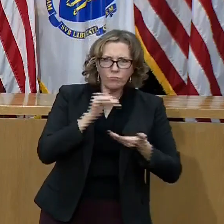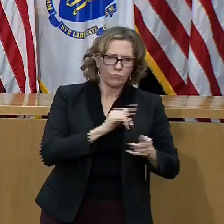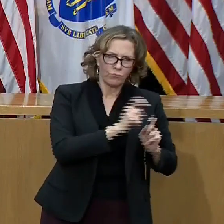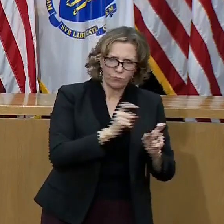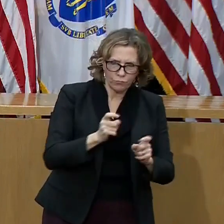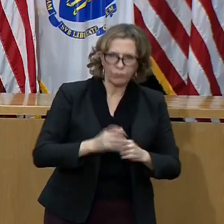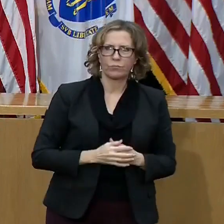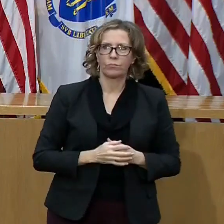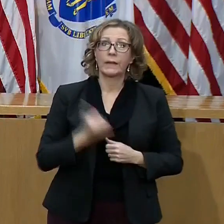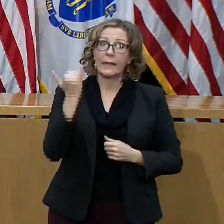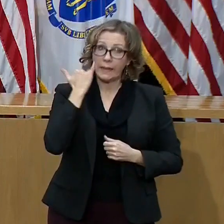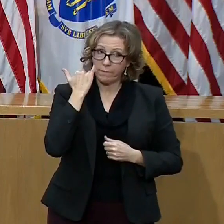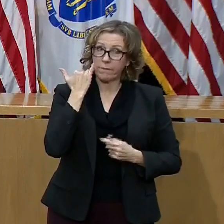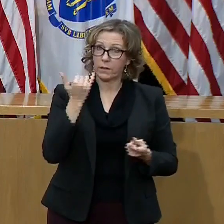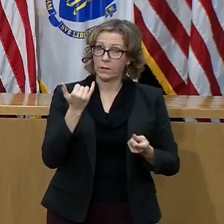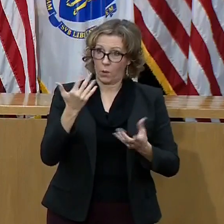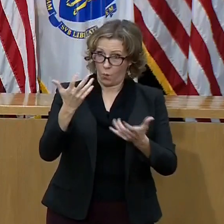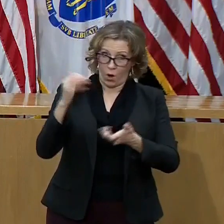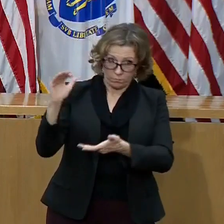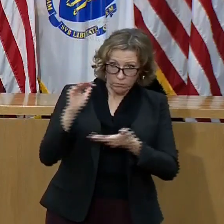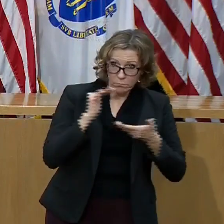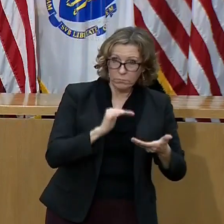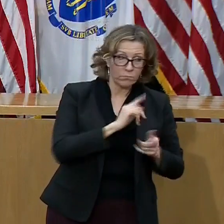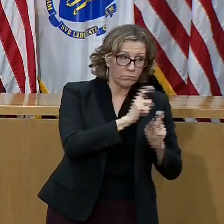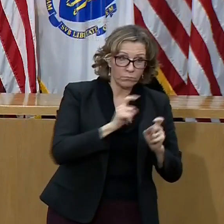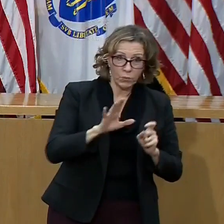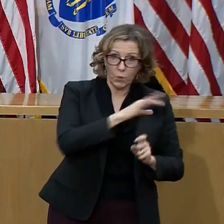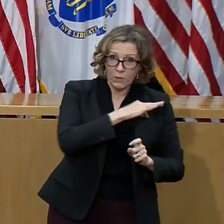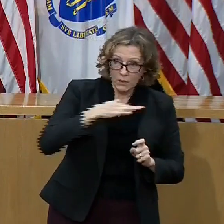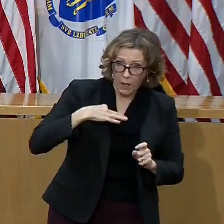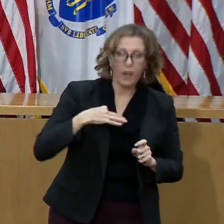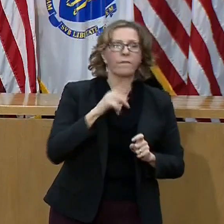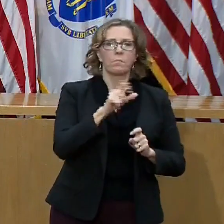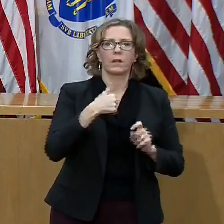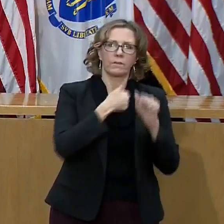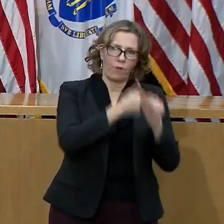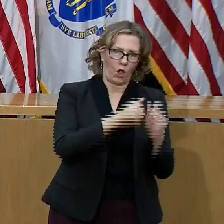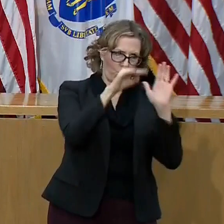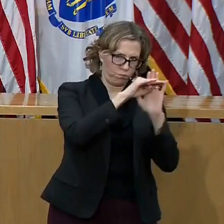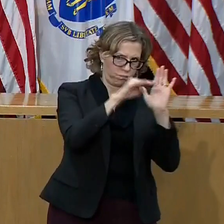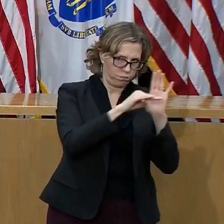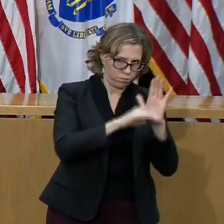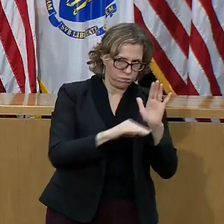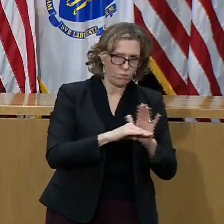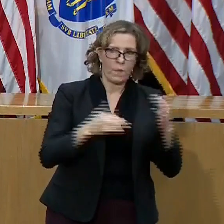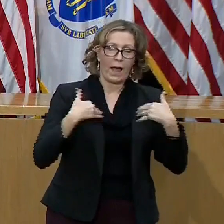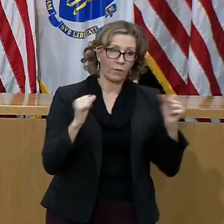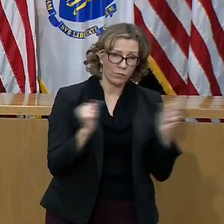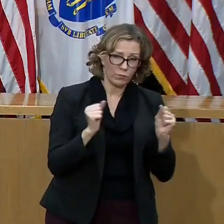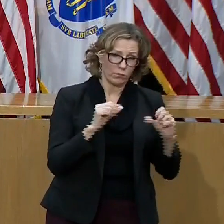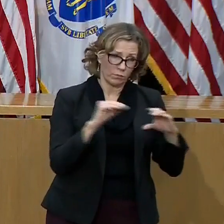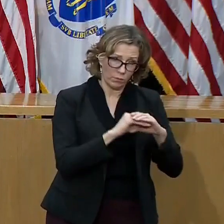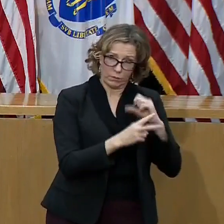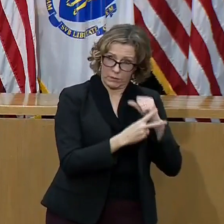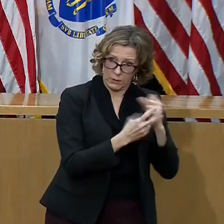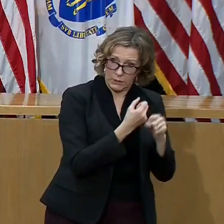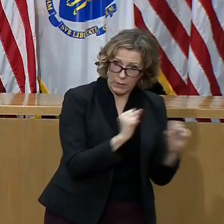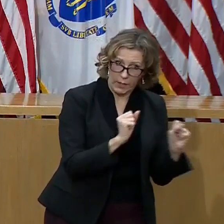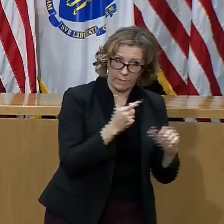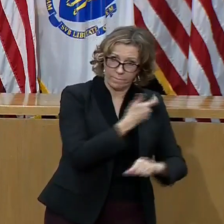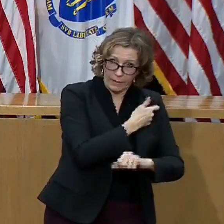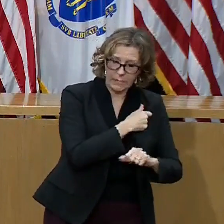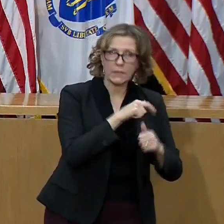responders and having the necessary equipment to store the vaccines properly. Second, first